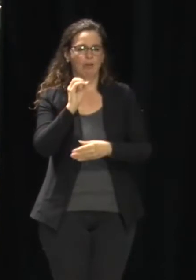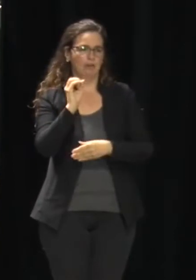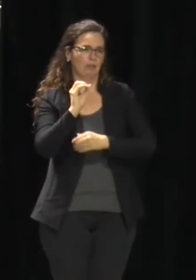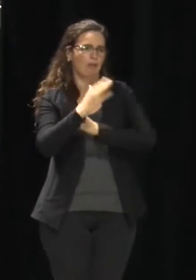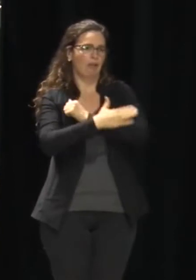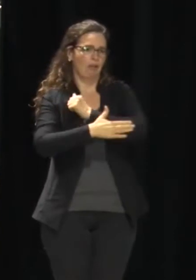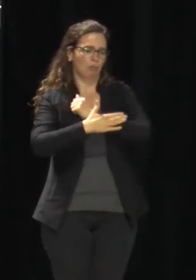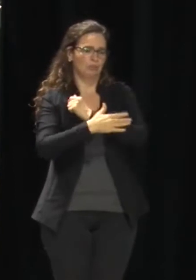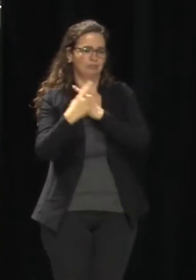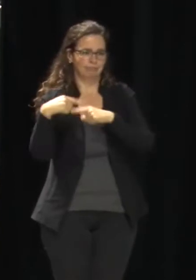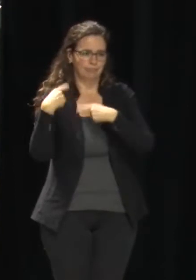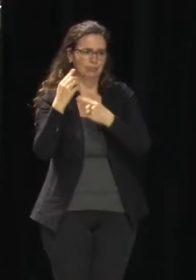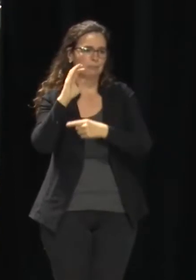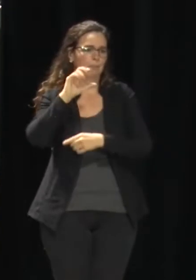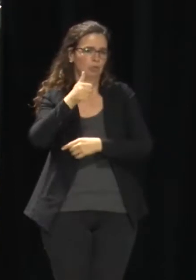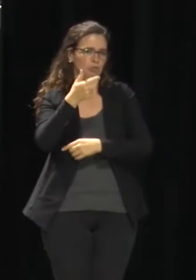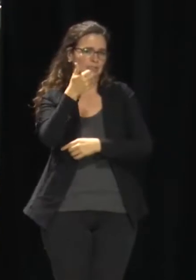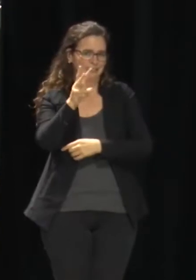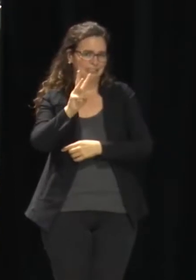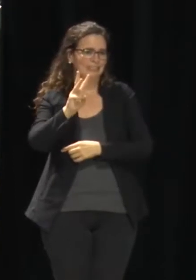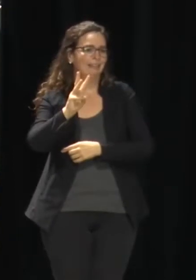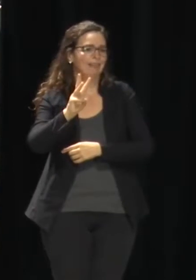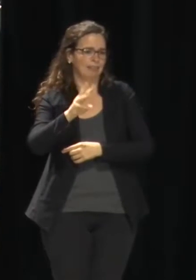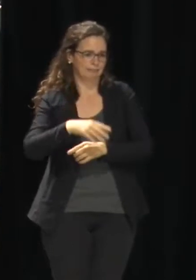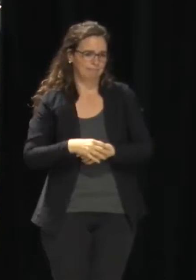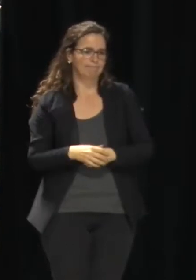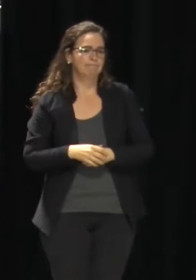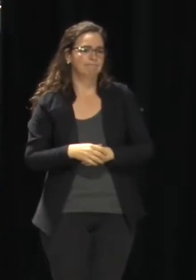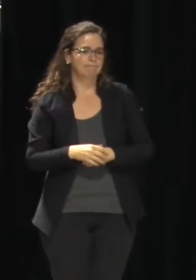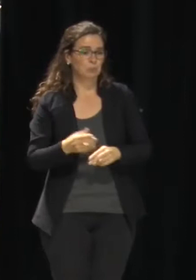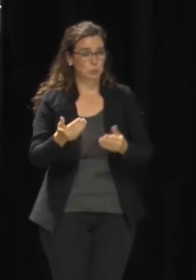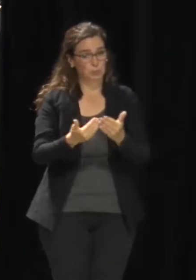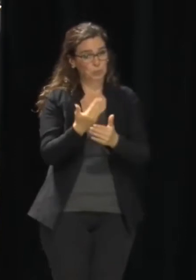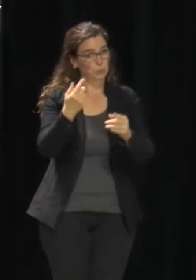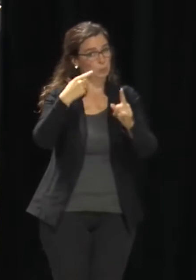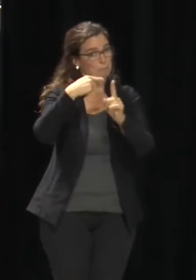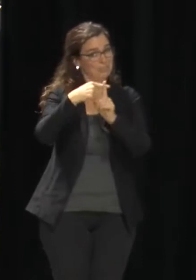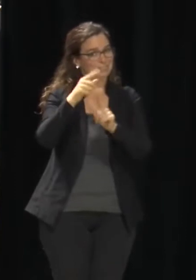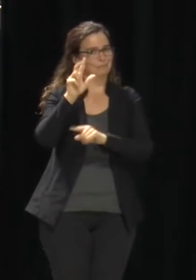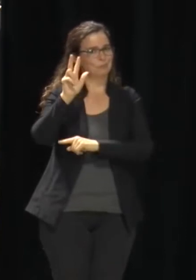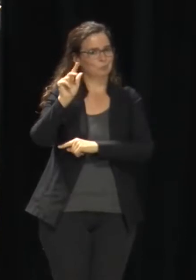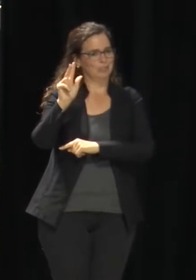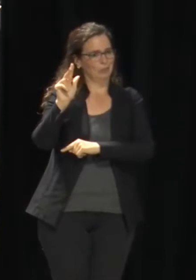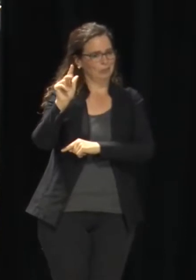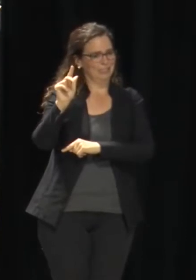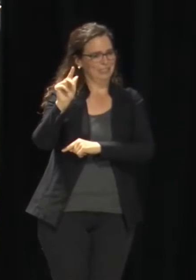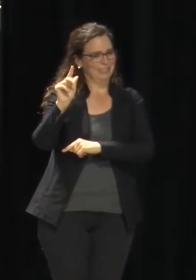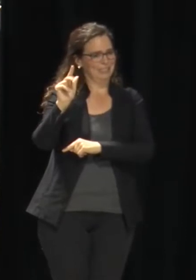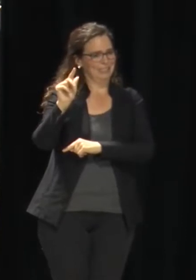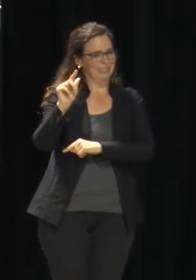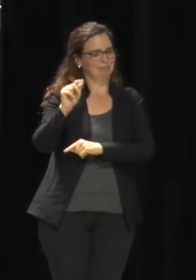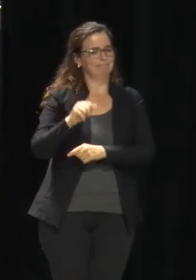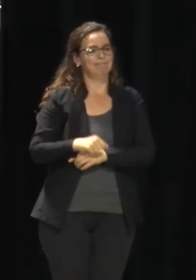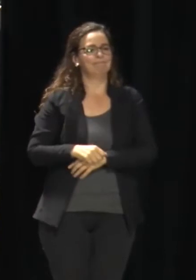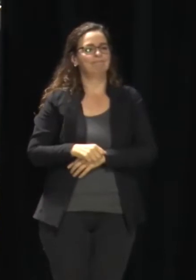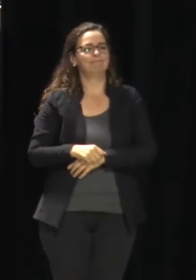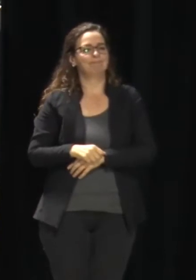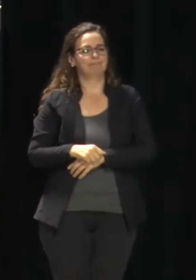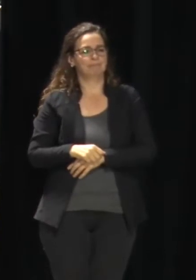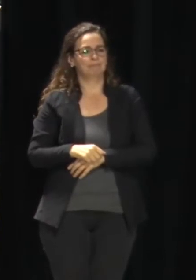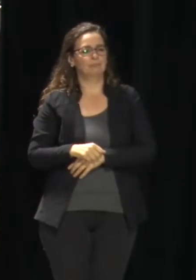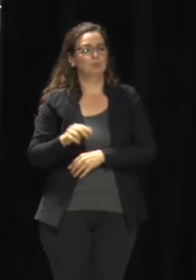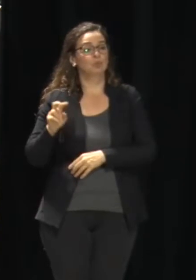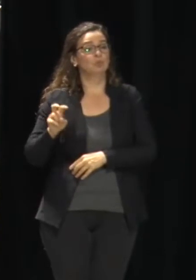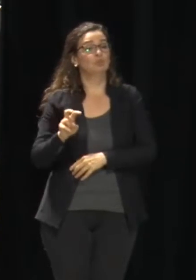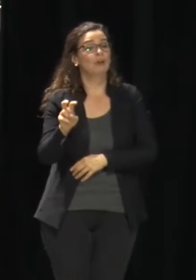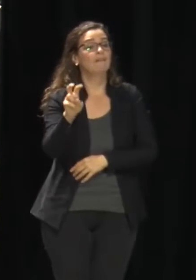yesterday. Looking at the 23, one was travel related. Seven are household contacts. That's kind of a bigger number for